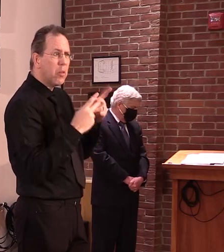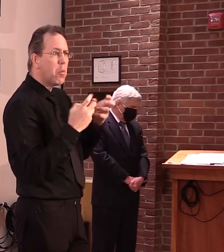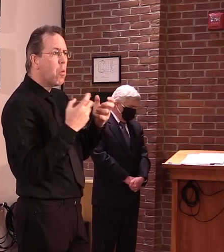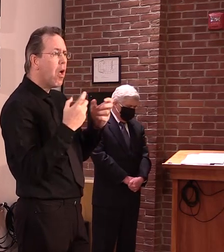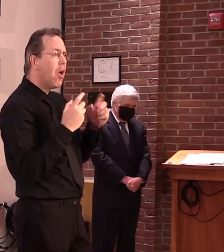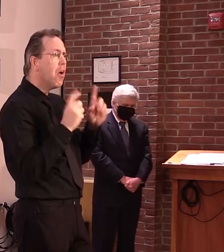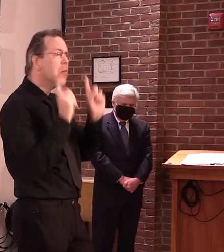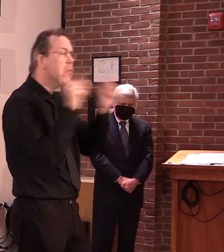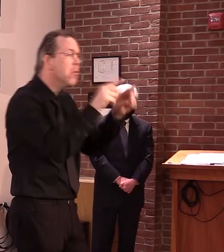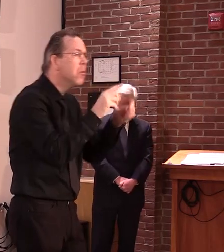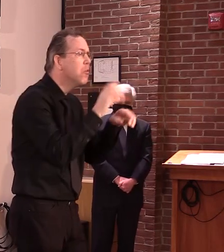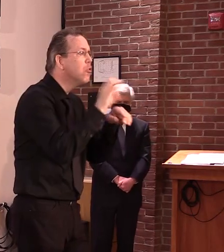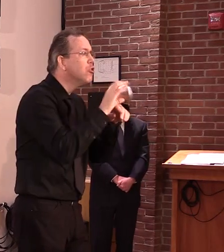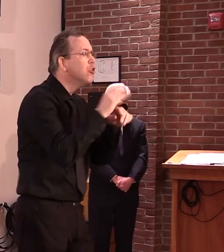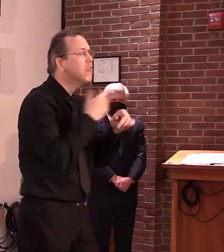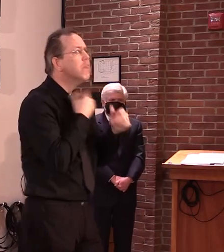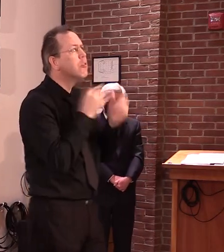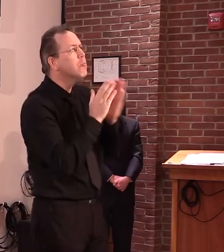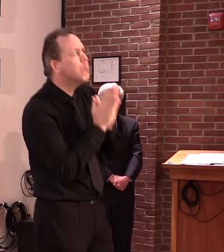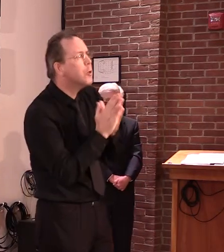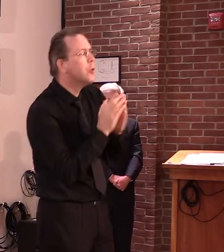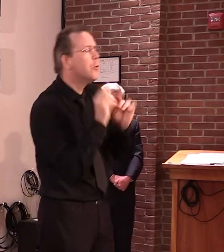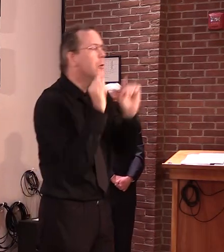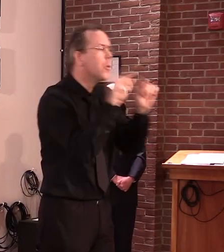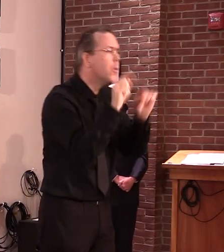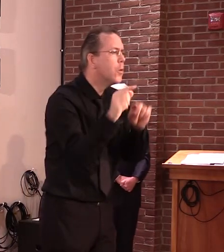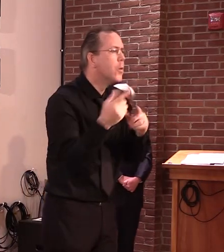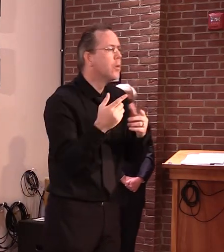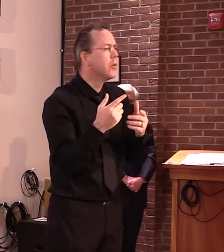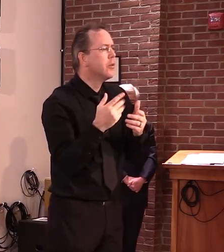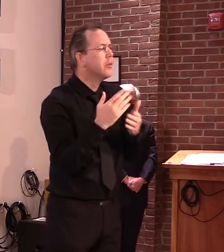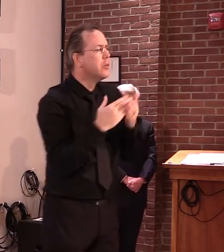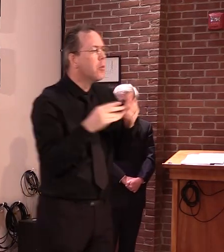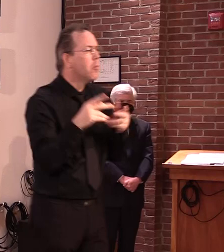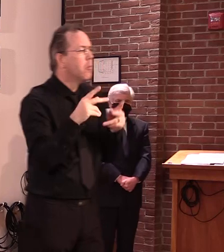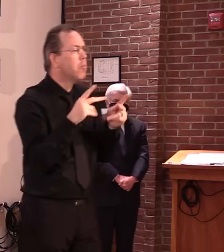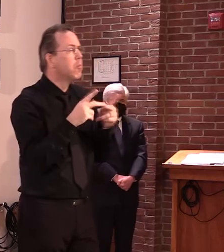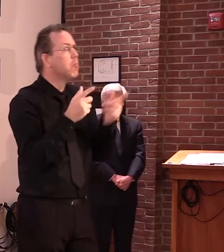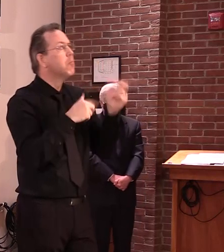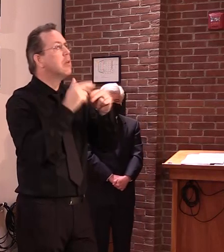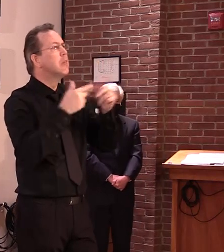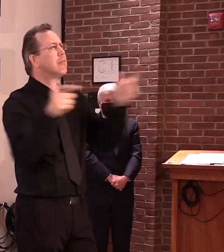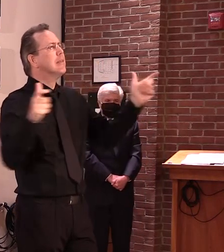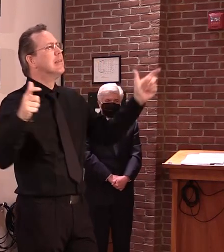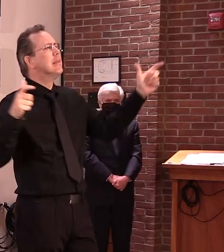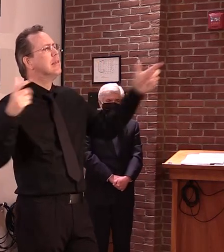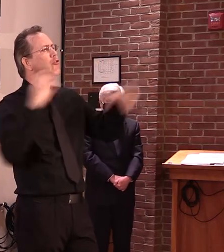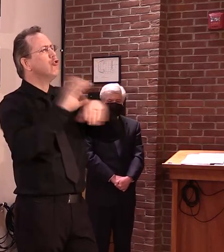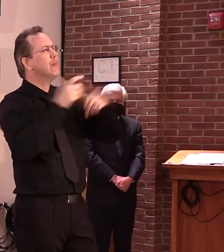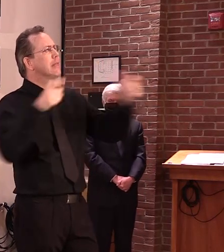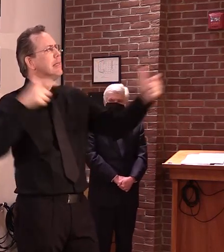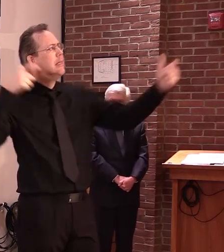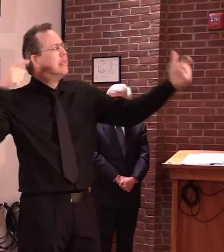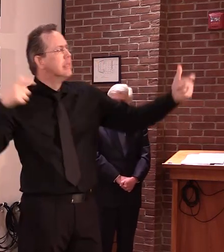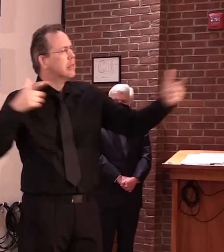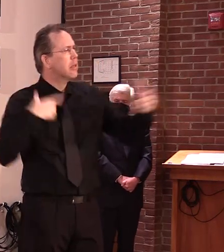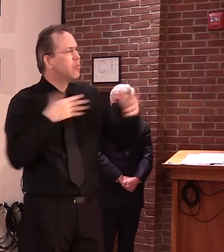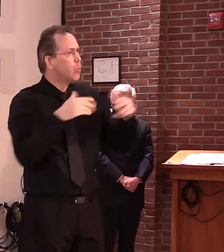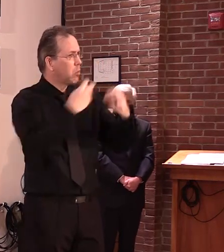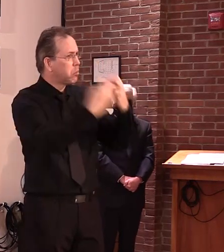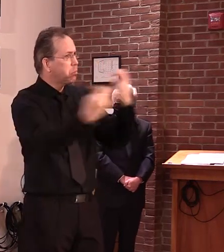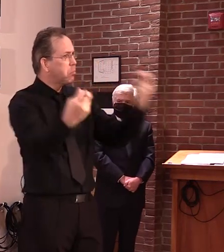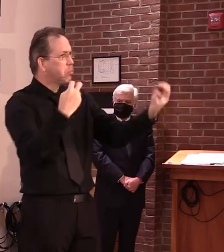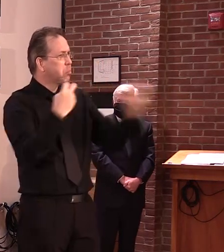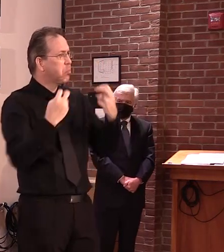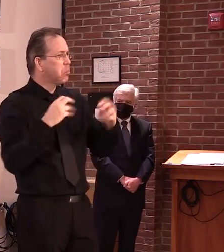and their large buildings. So what what is going to be happening with the churches? Have we